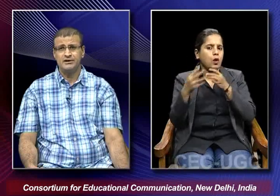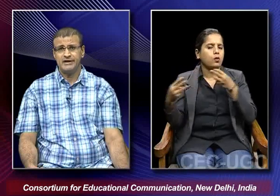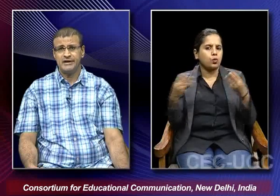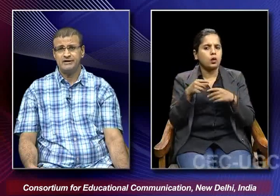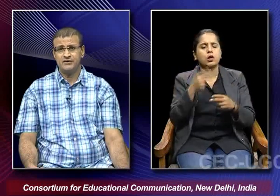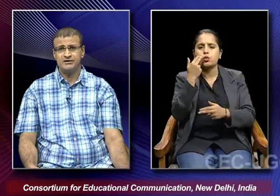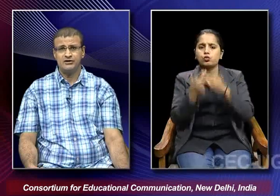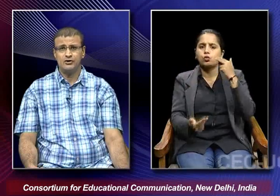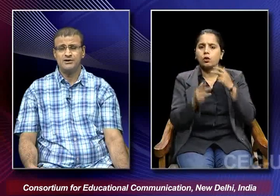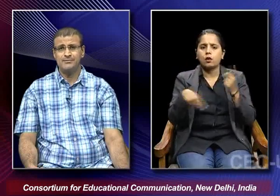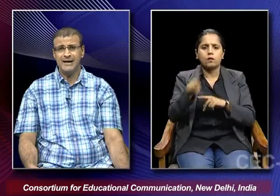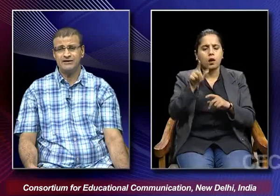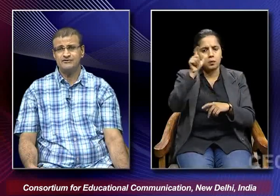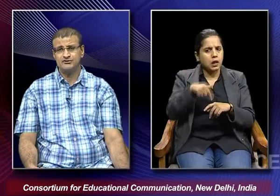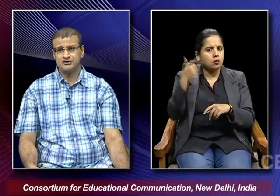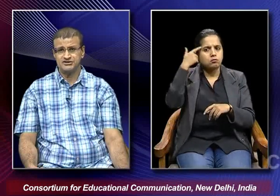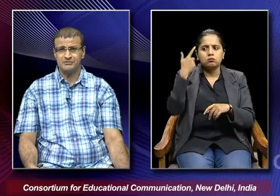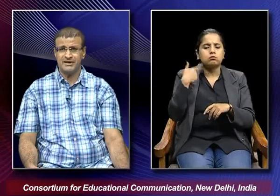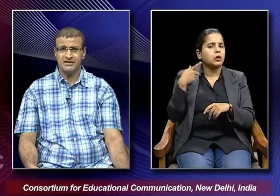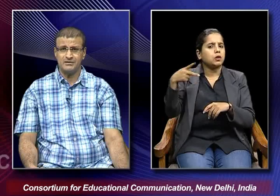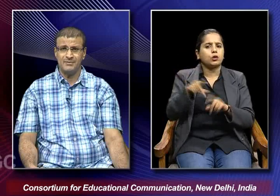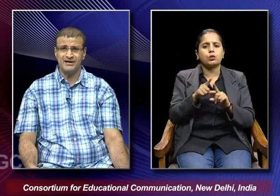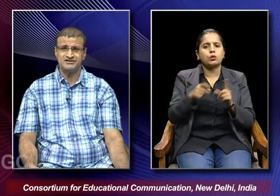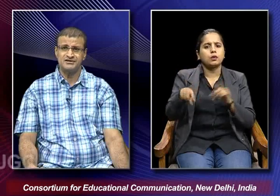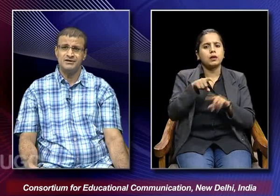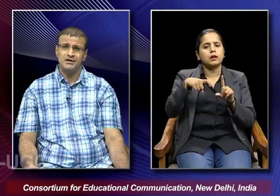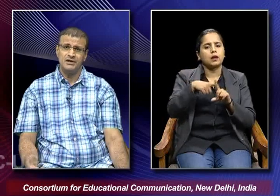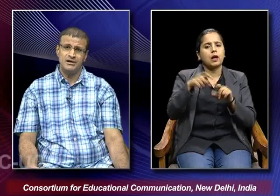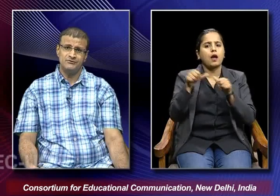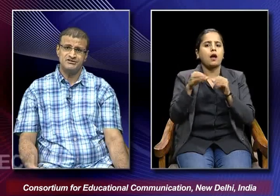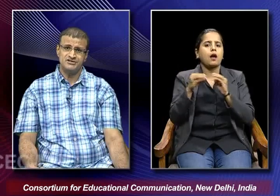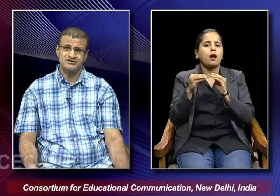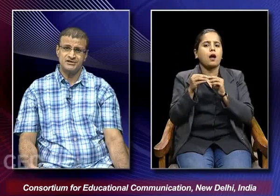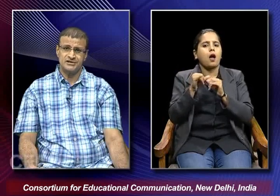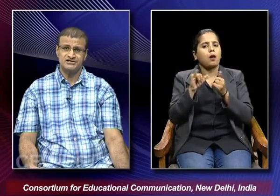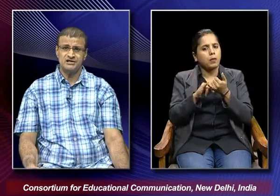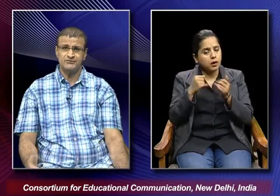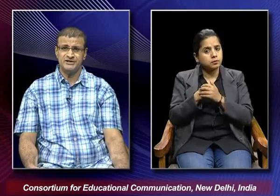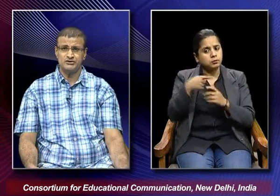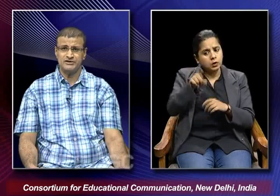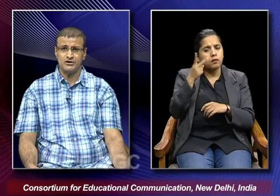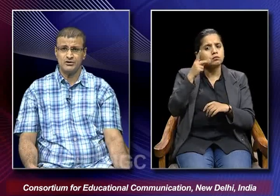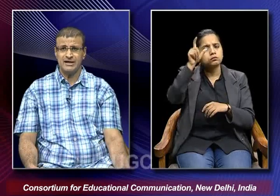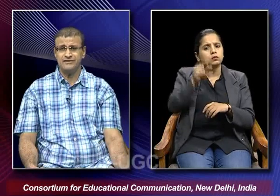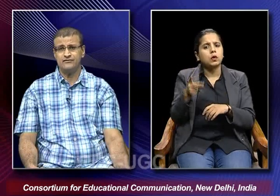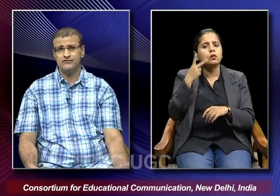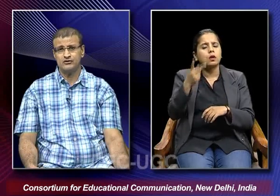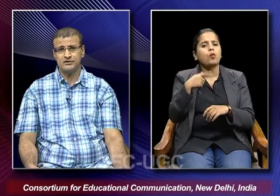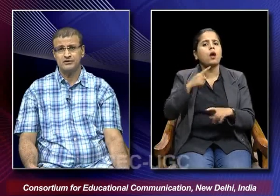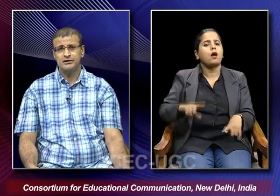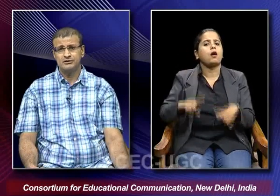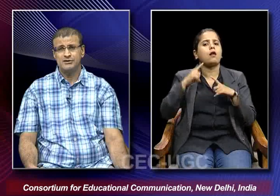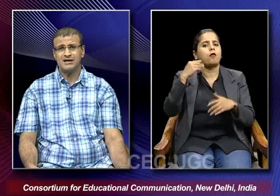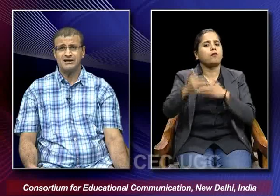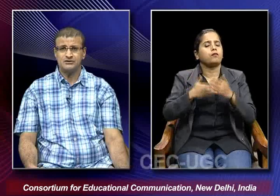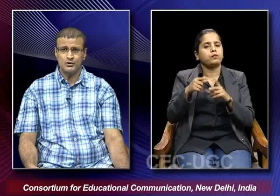and one did not come back which was written by kf baas which is itself based on the heroic life of dr